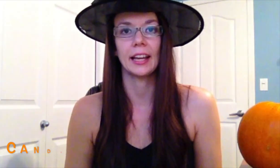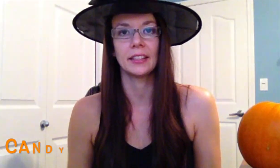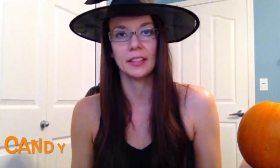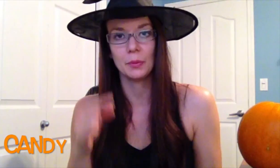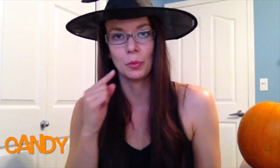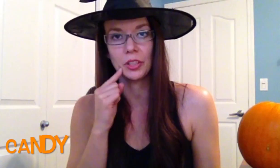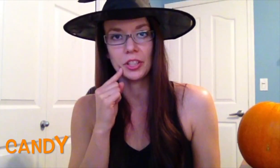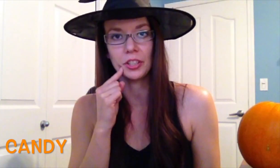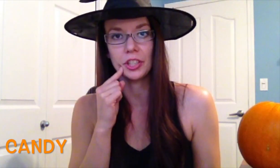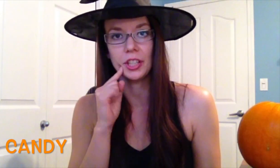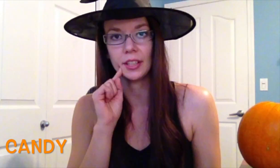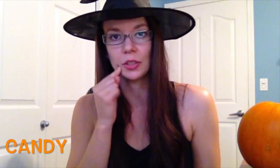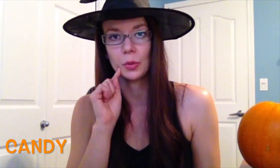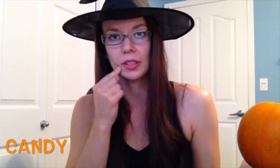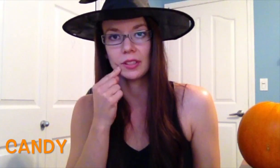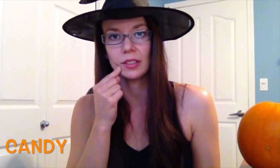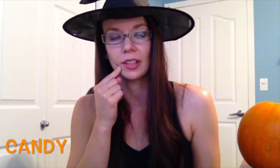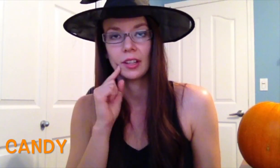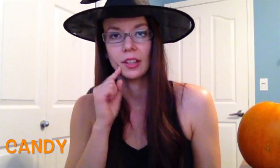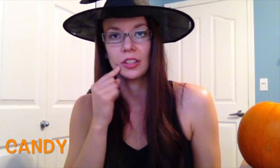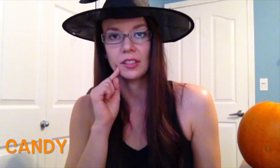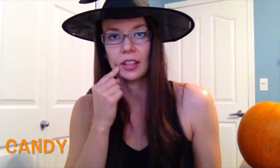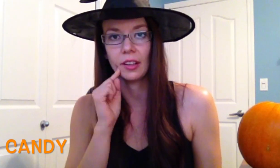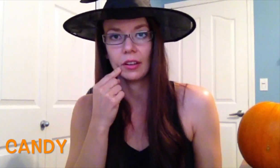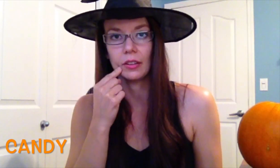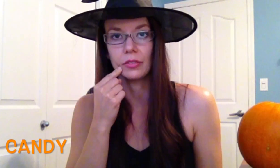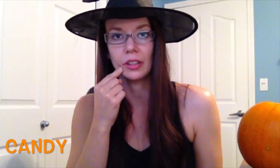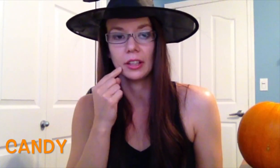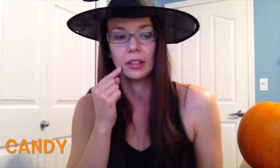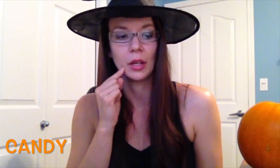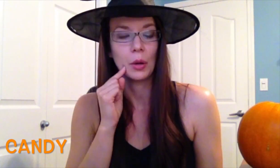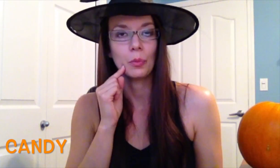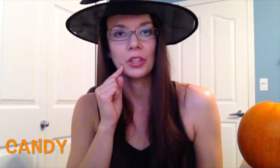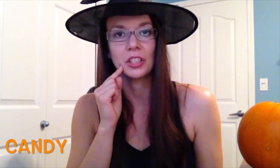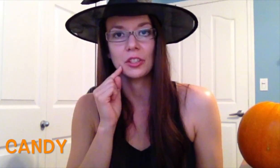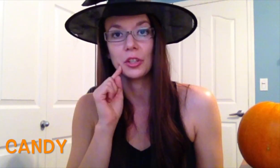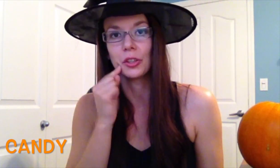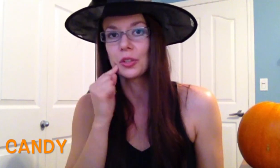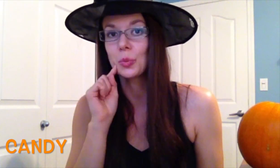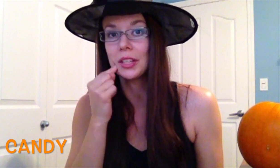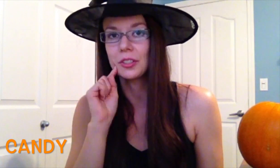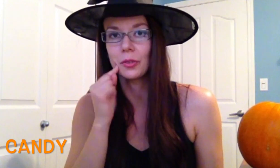Candy. Point to your cheek and twist. Just think of pointing to your sweet tooth.